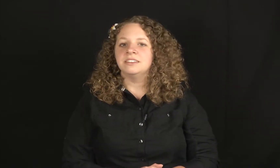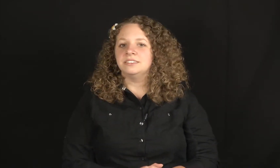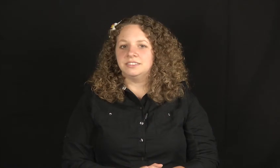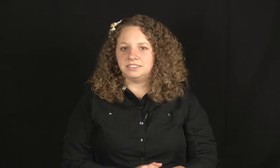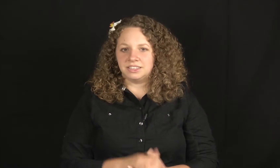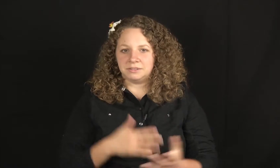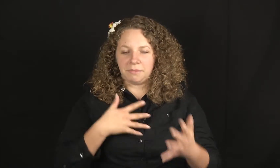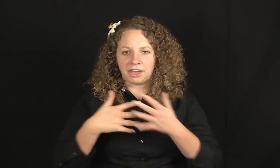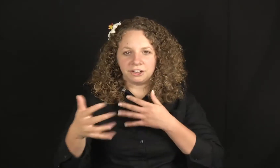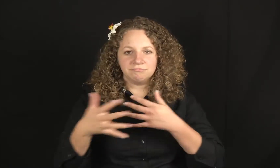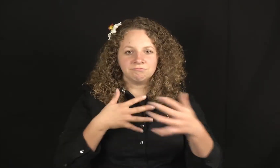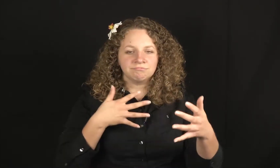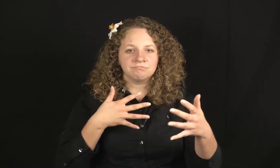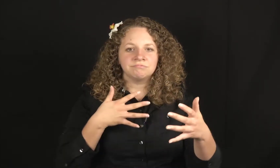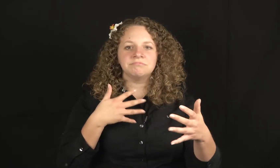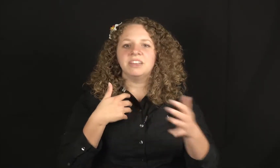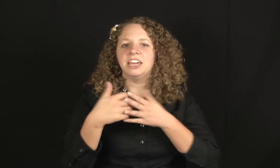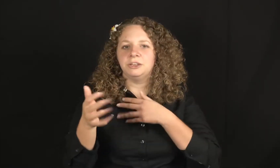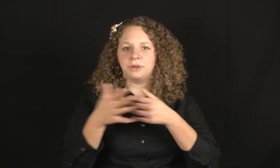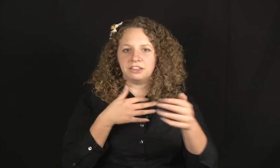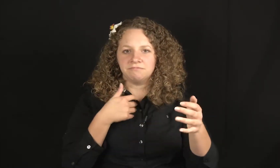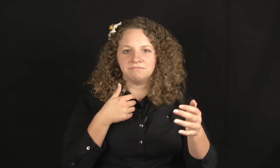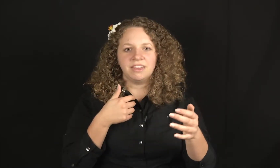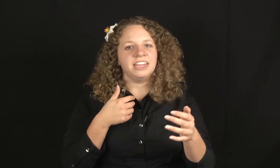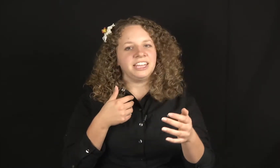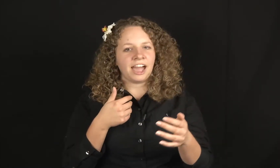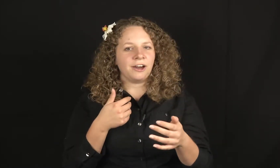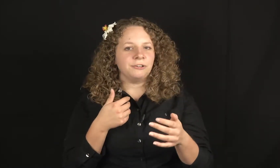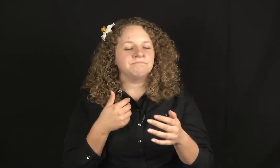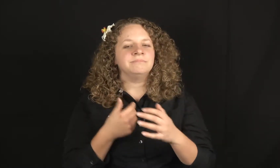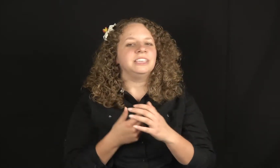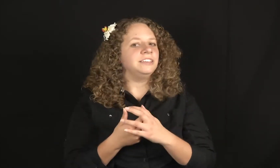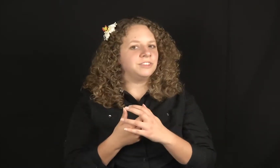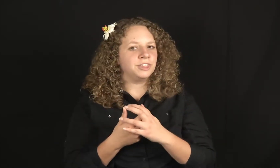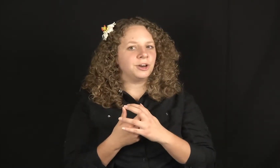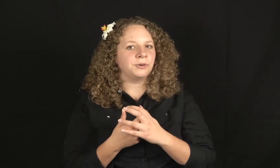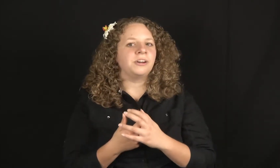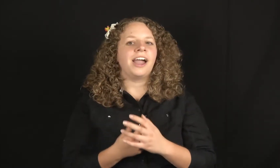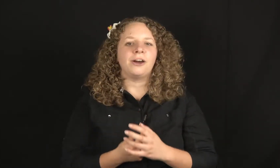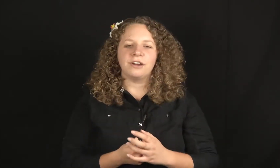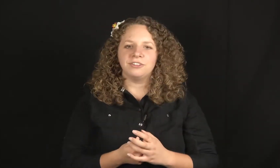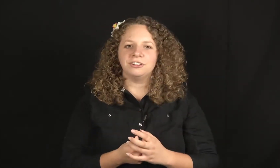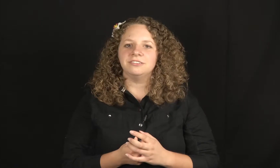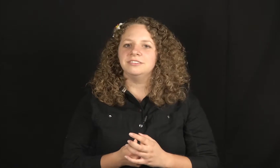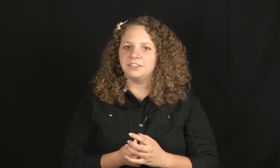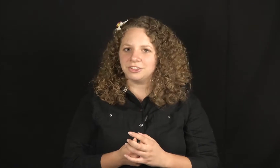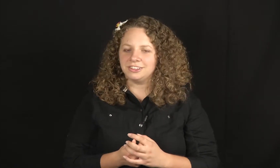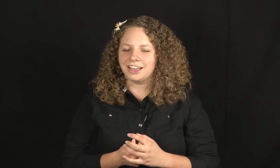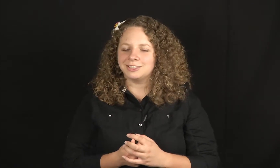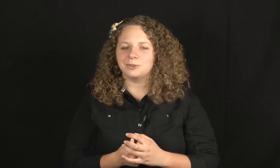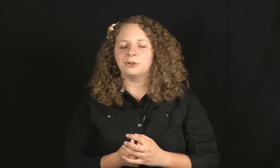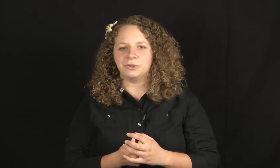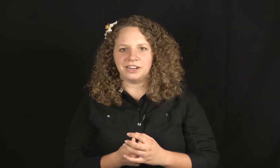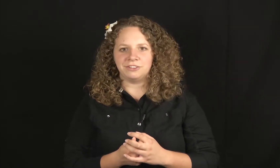Doesn't matter, anyway, anyhow, even though, however, nevertheless, or whatever.